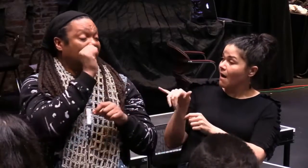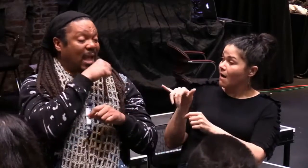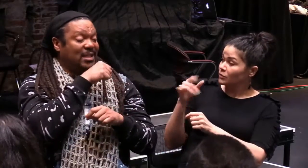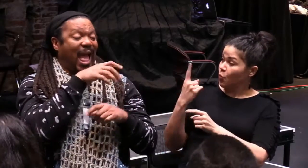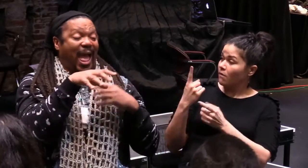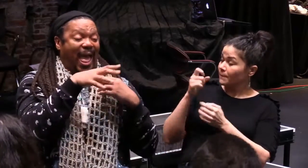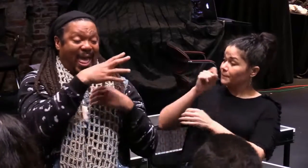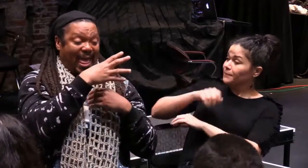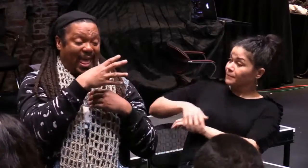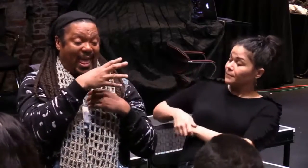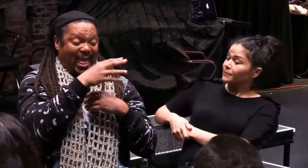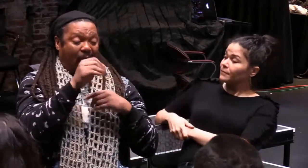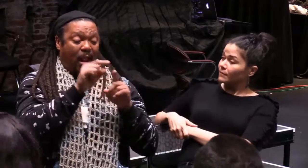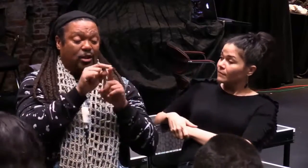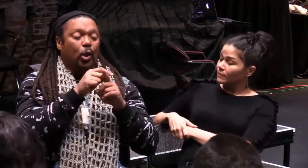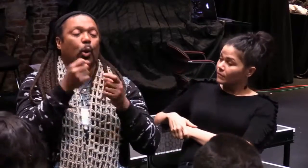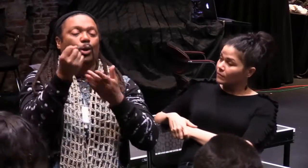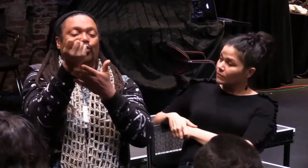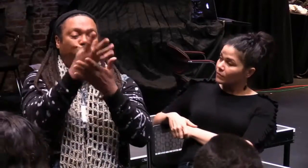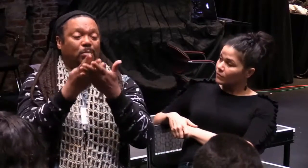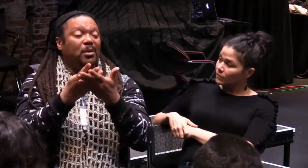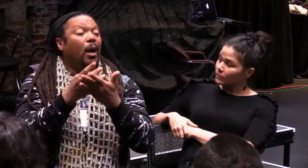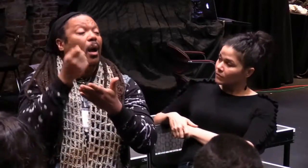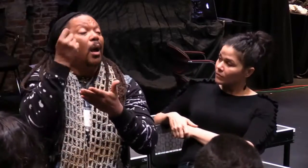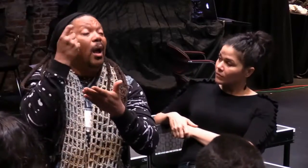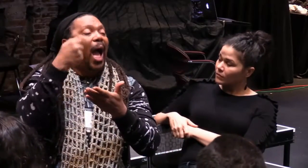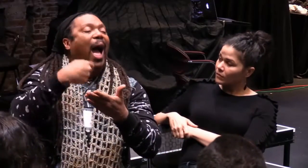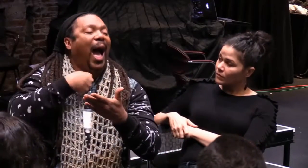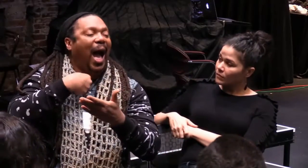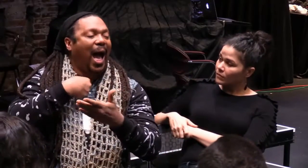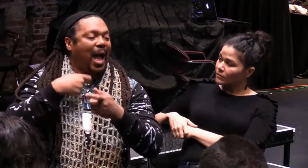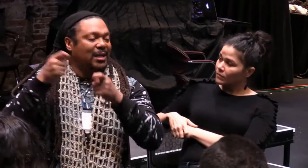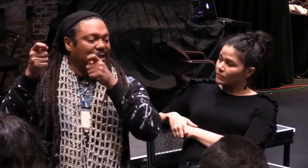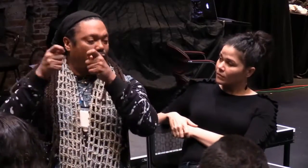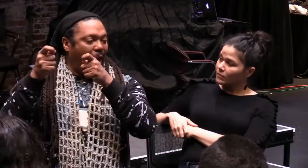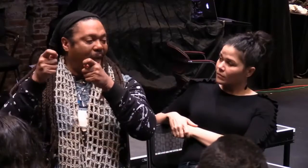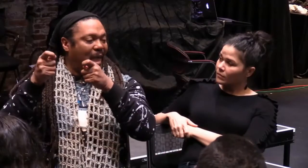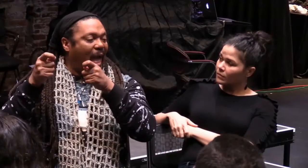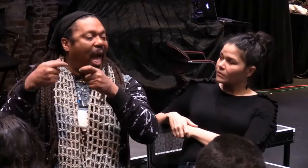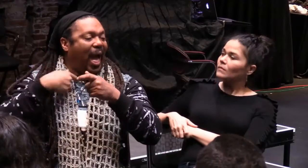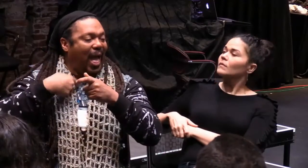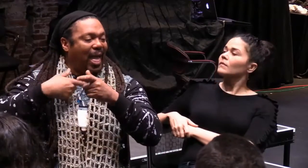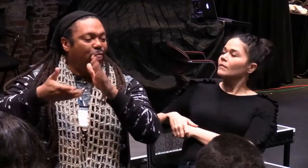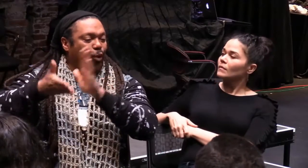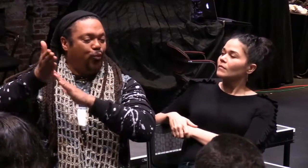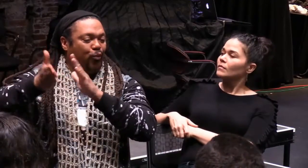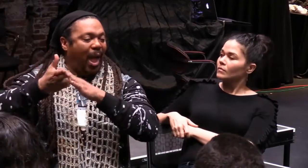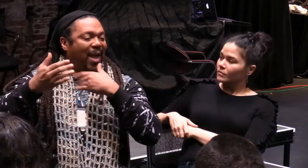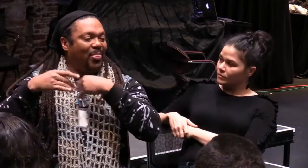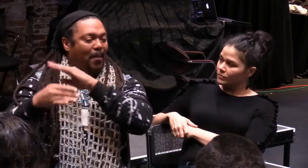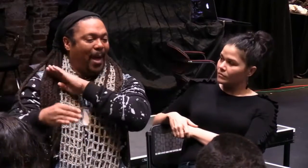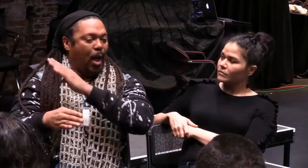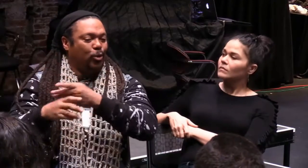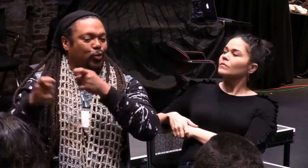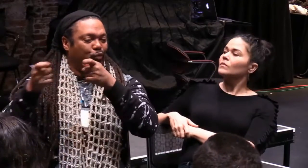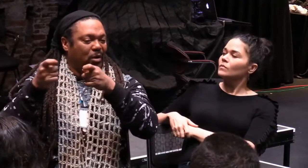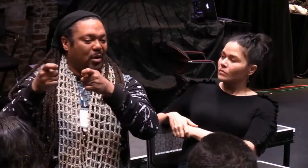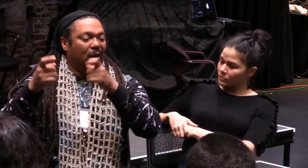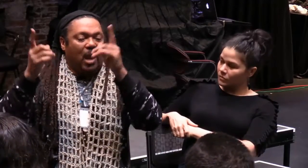being able to innovate and make change to that. Creating my own work, creating my own scripts that I direct, that I manage, that